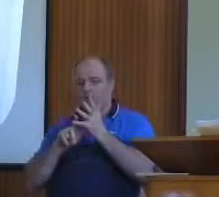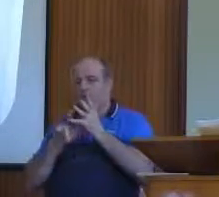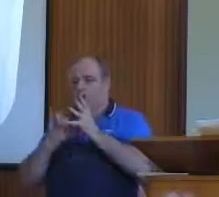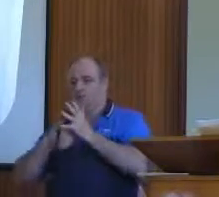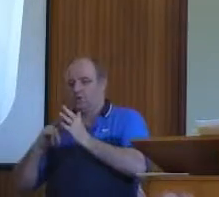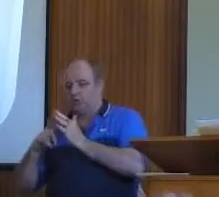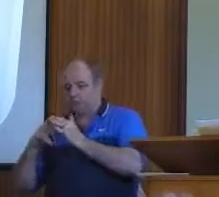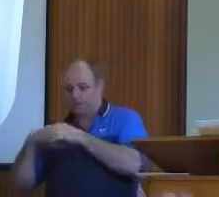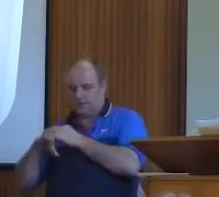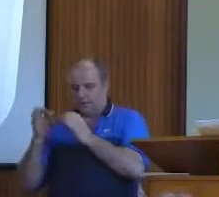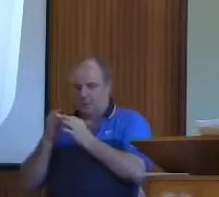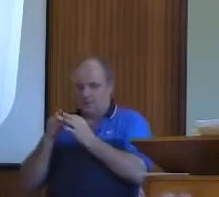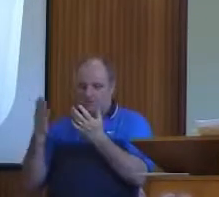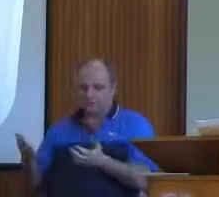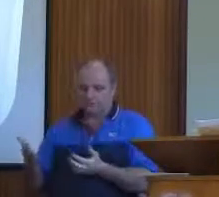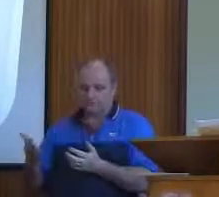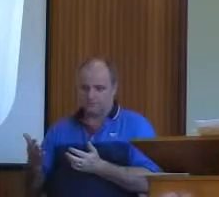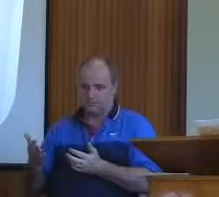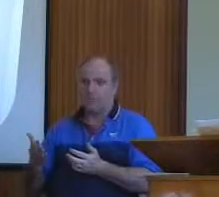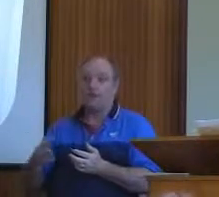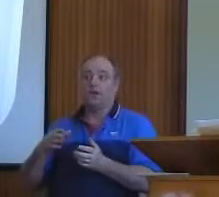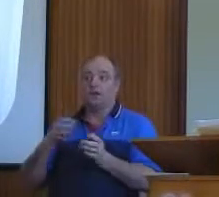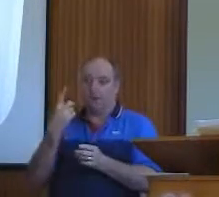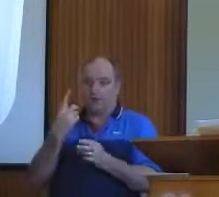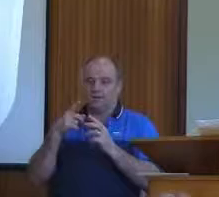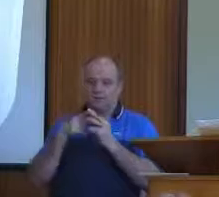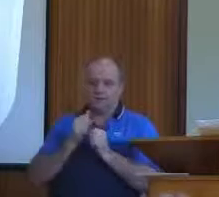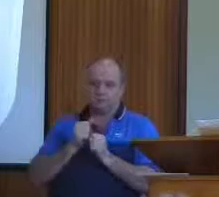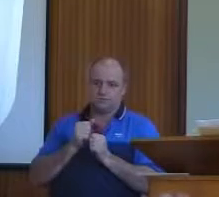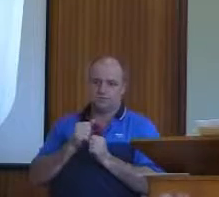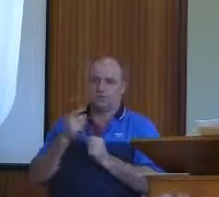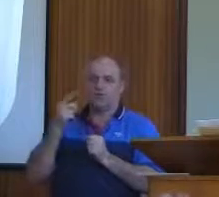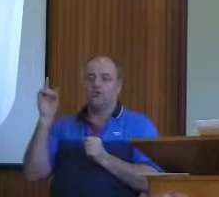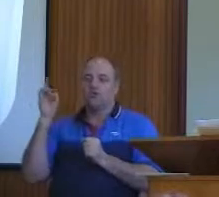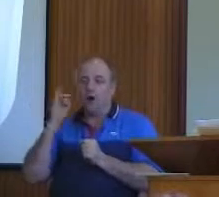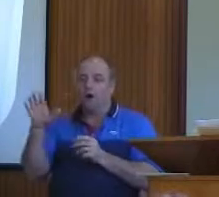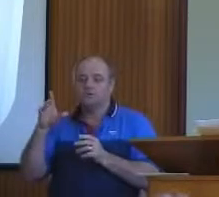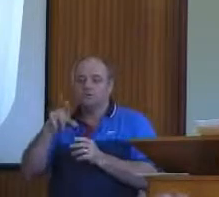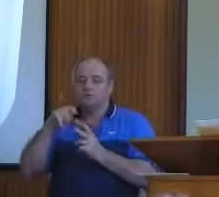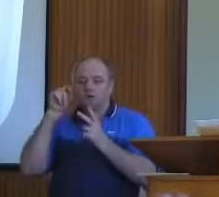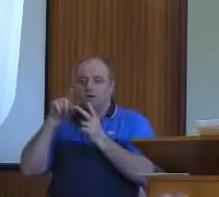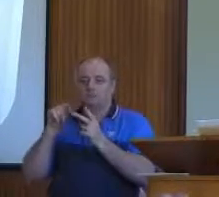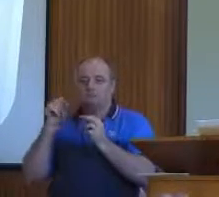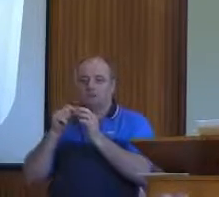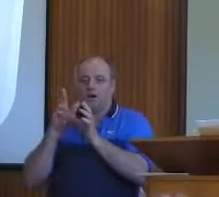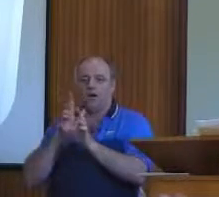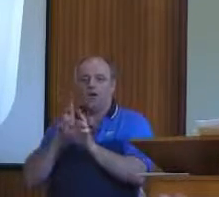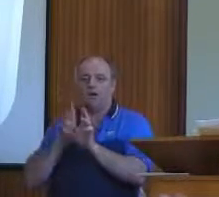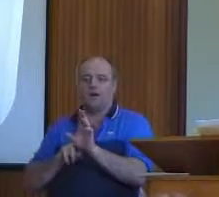used in those verses. Israel is chosen by Christ. Certain angels are divinely chosen. And